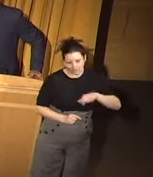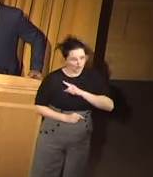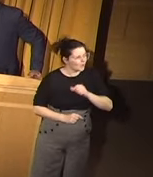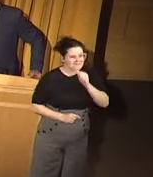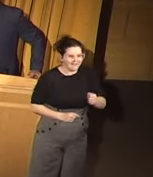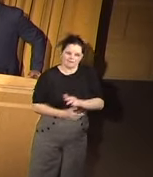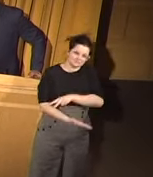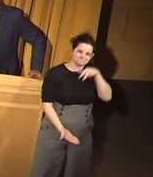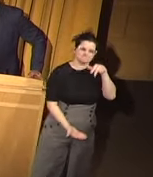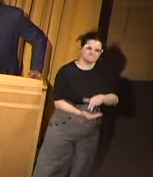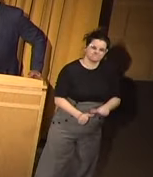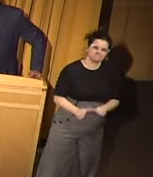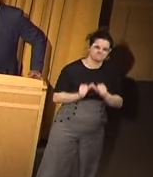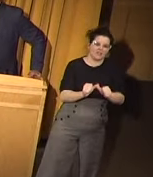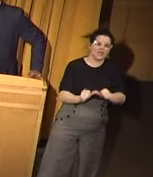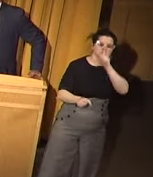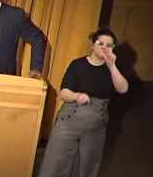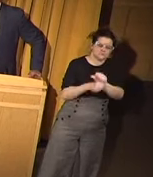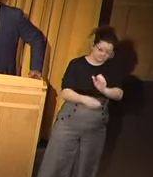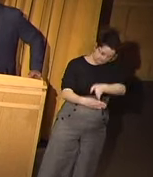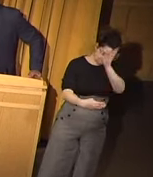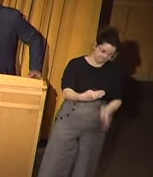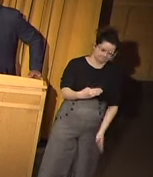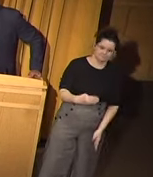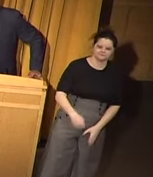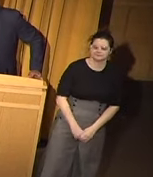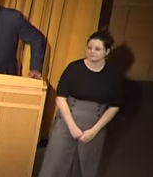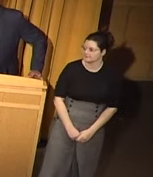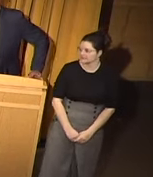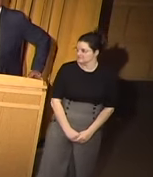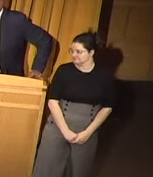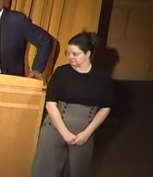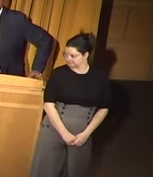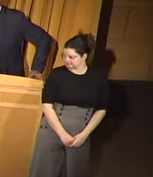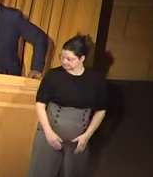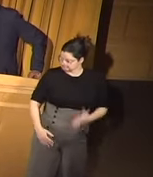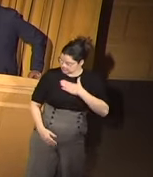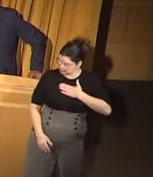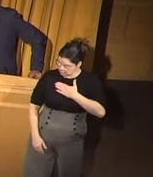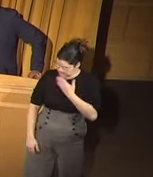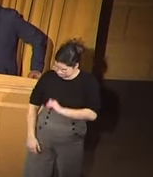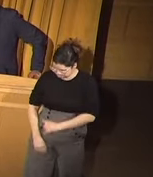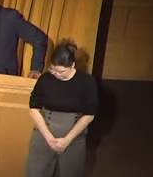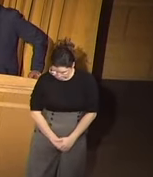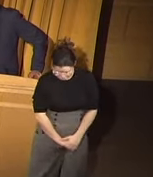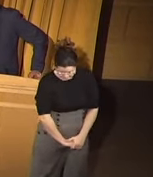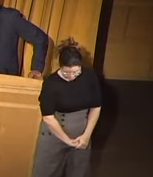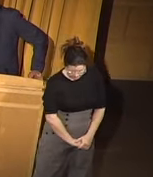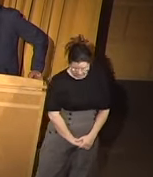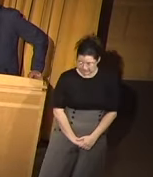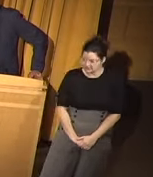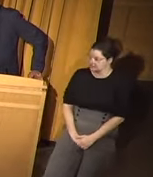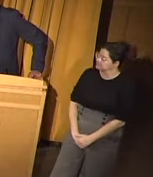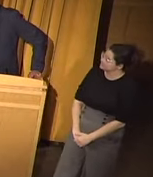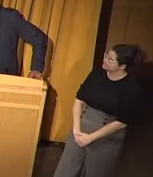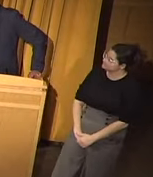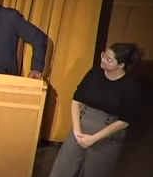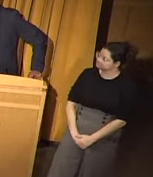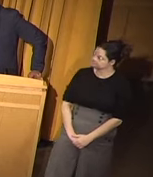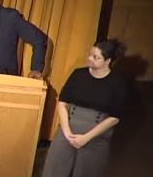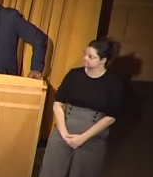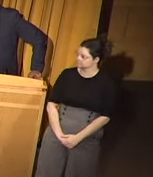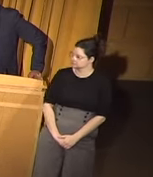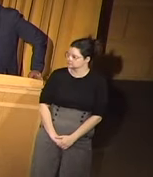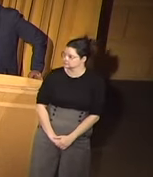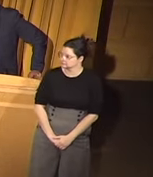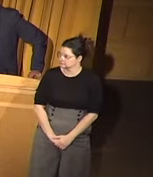going to go anywhere until we get this done. I appreciate that, sir. Thank you. And I can tell you this. The reason I'm here